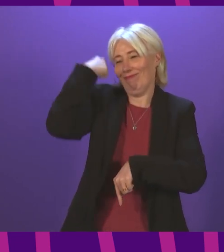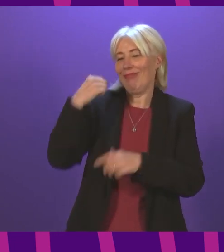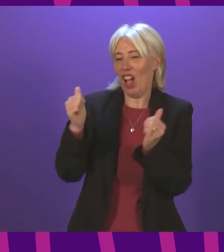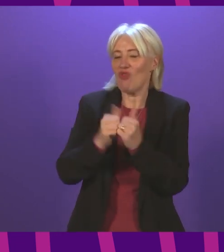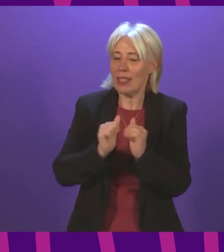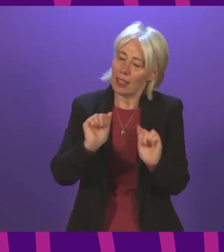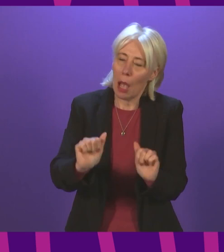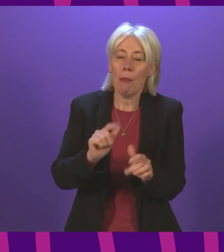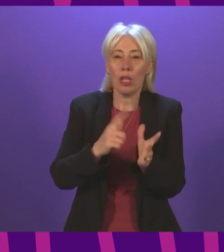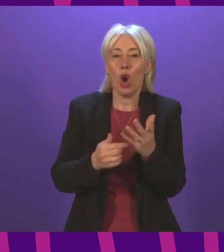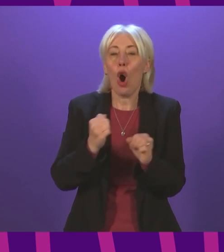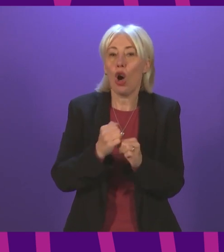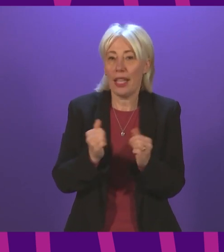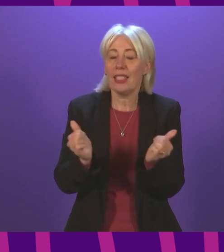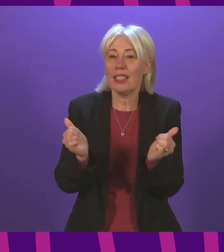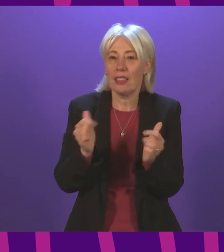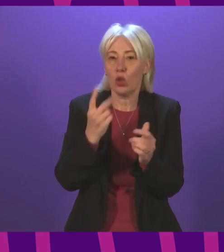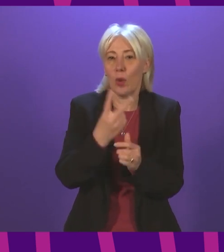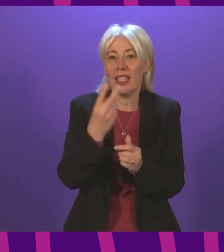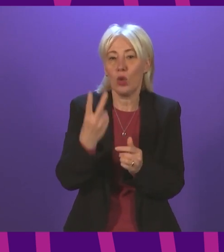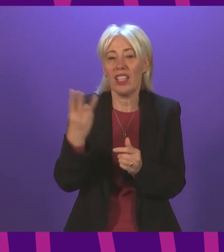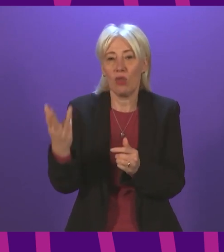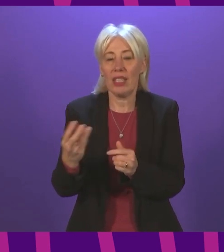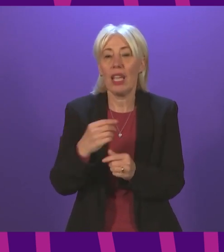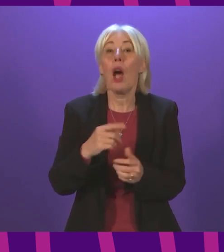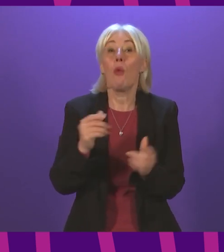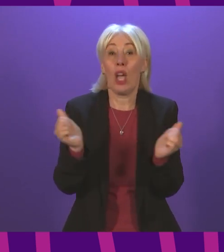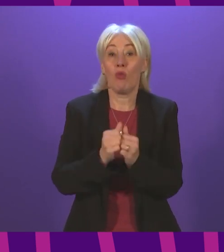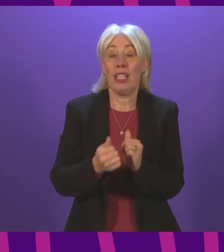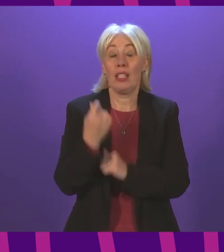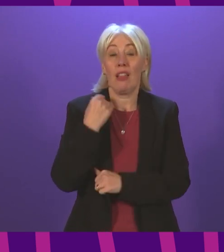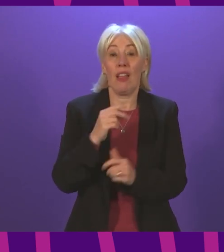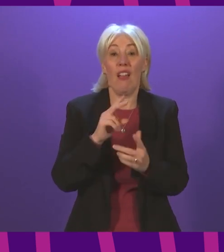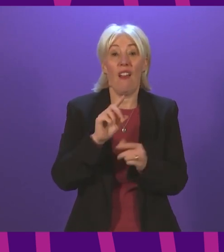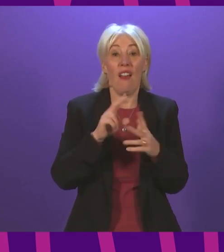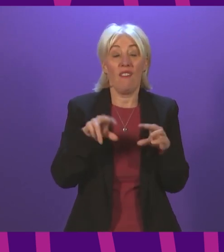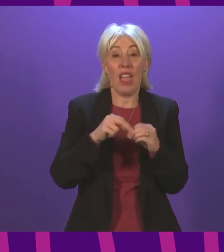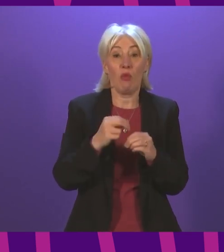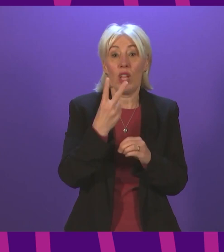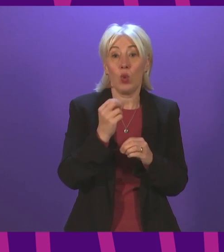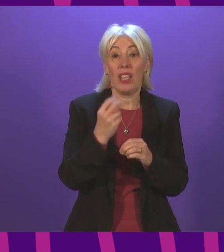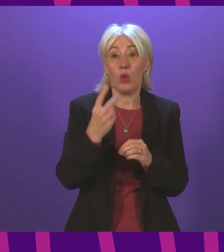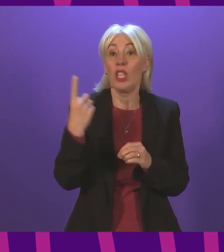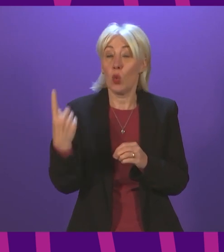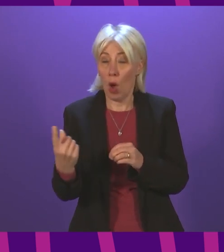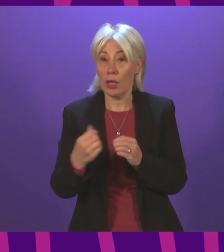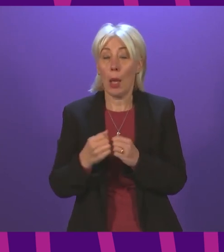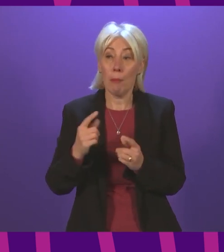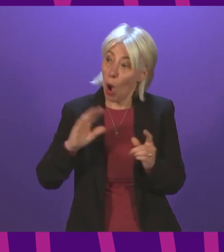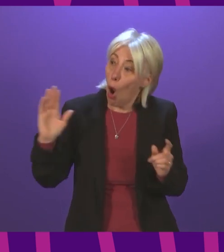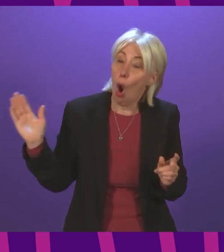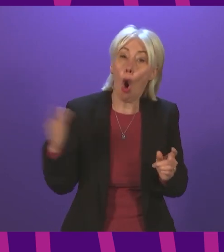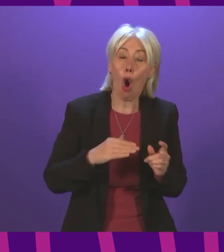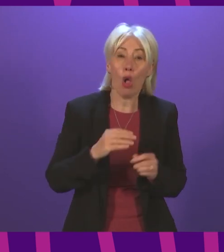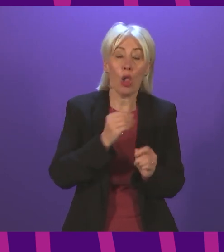August 2023 was agreed by Parliament on 3 February 2021. And unless I am mistaken, it was supported by all